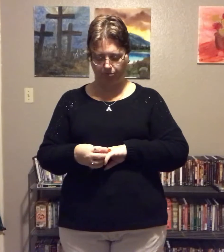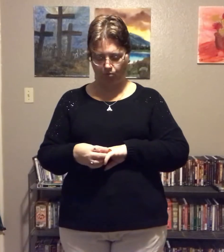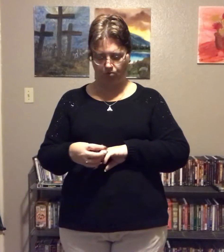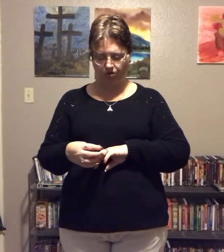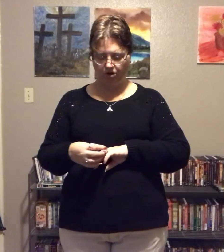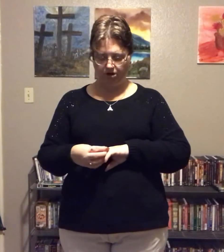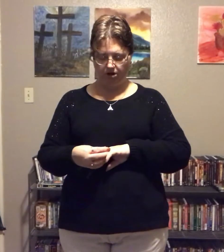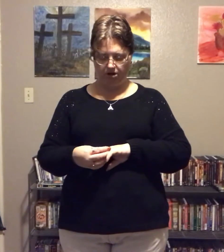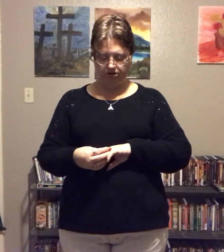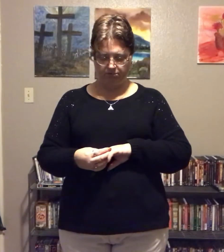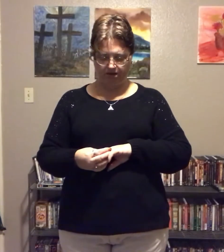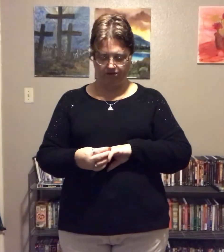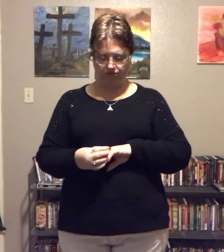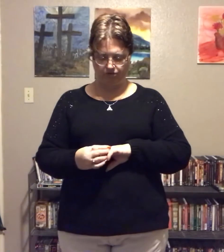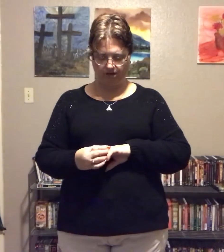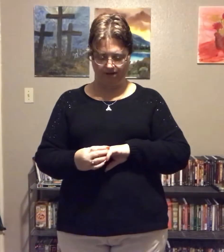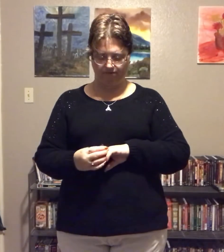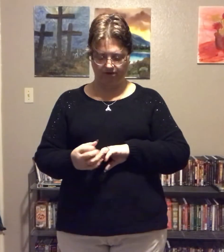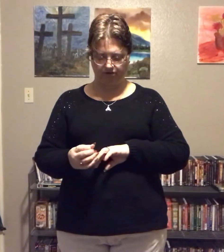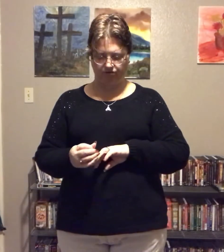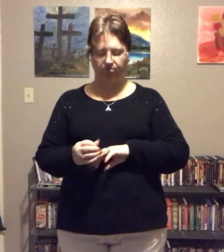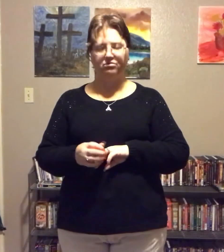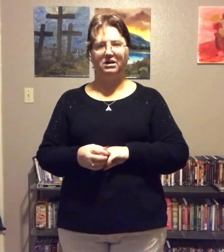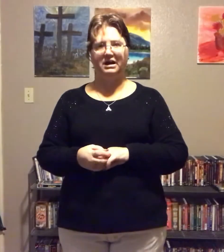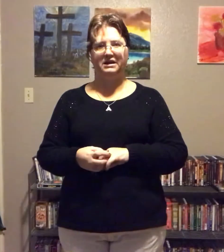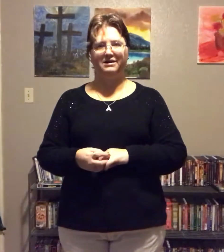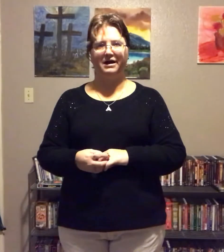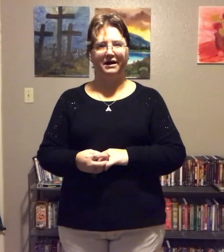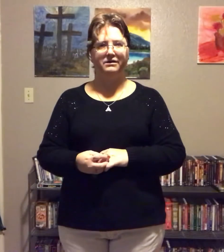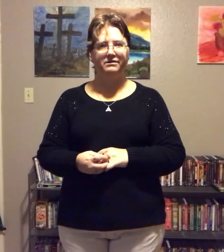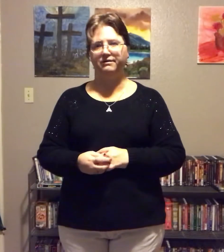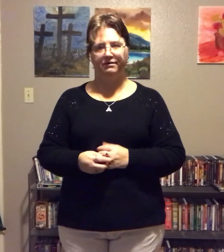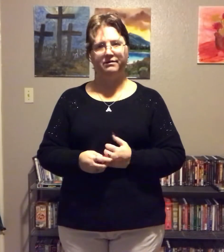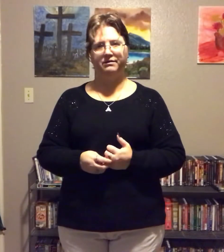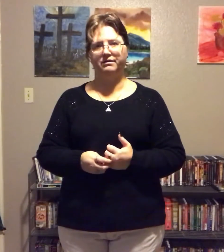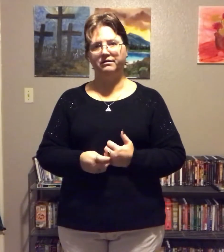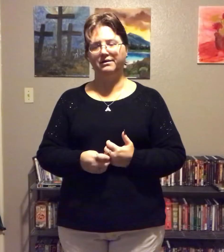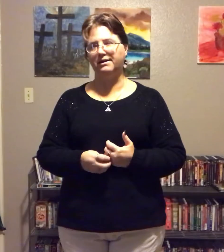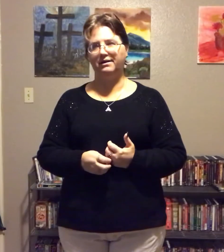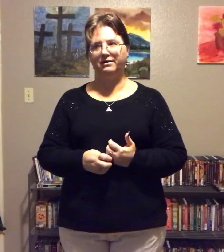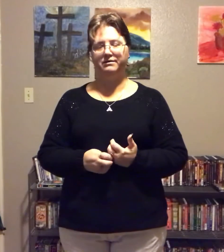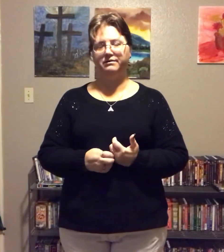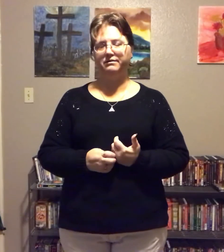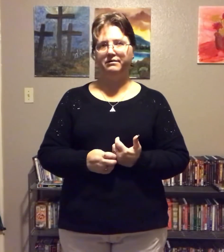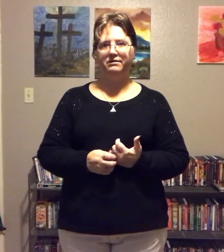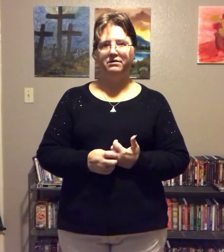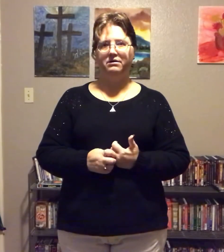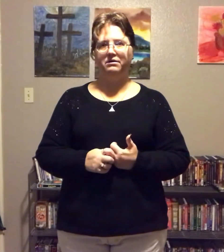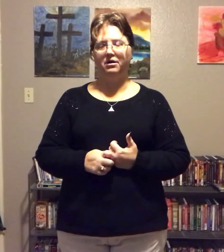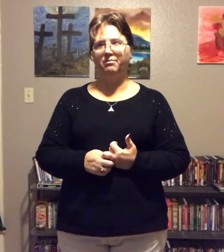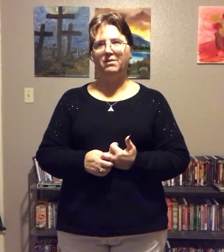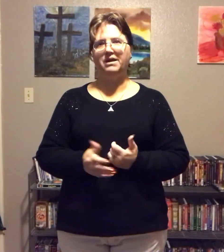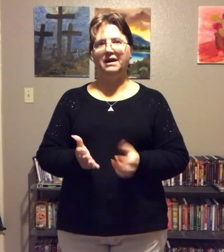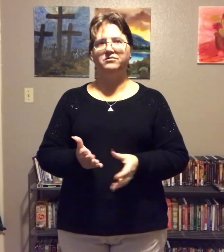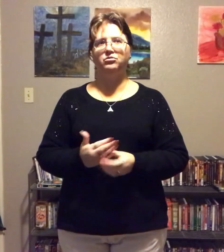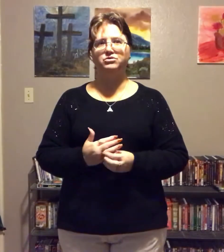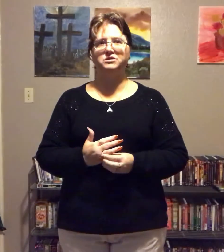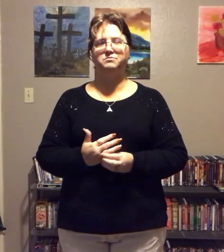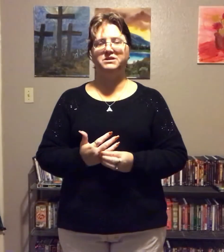born to base your life on a certain kind of diet. You can't. A baby has no choice but